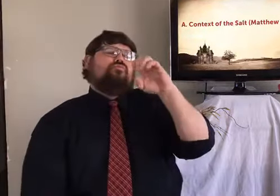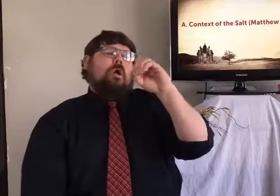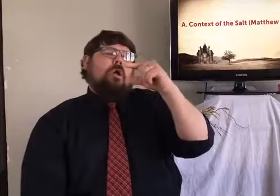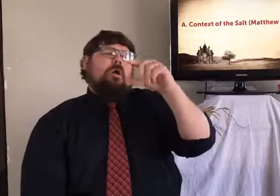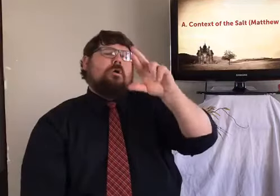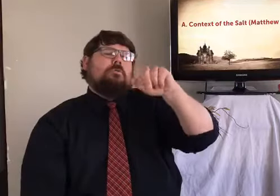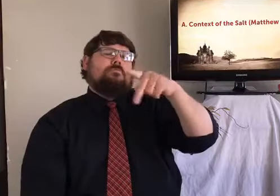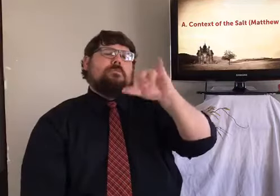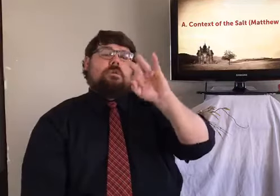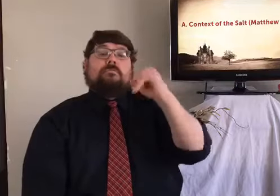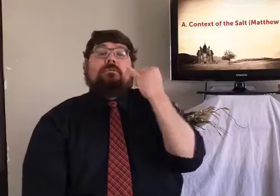salt has an influence.